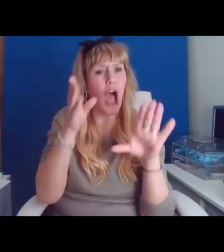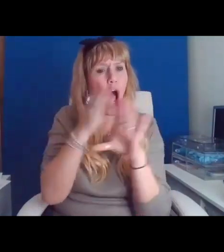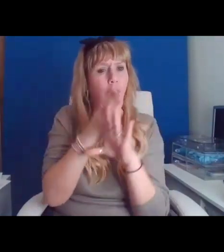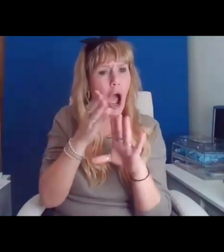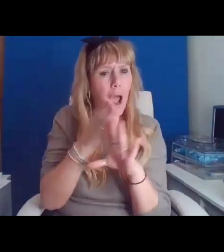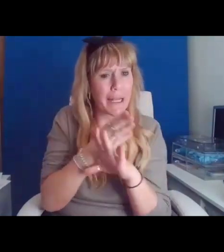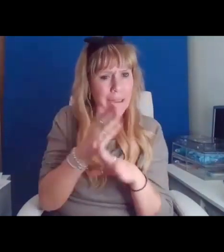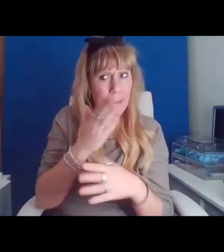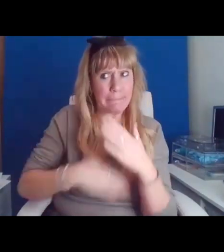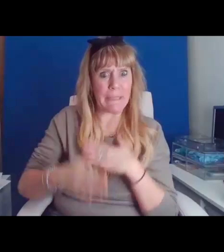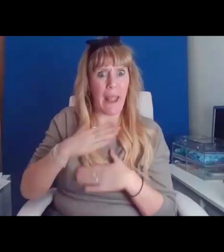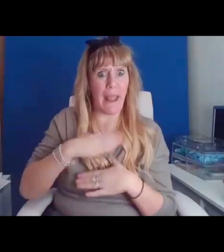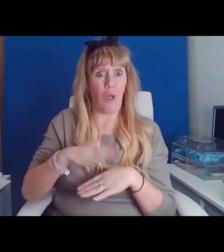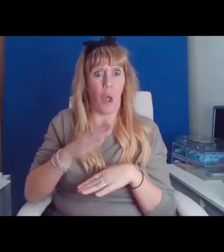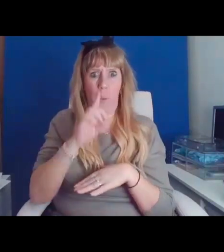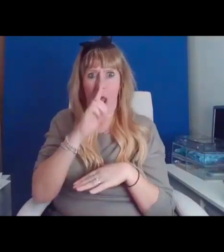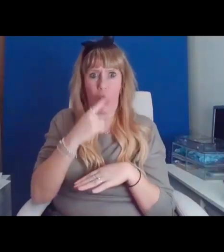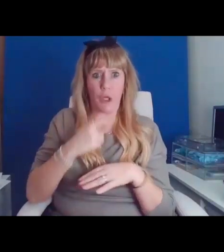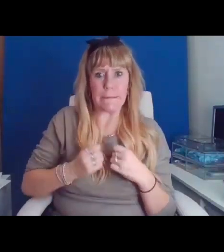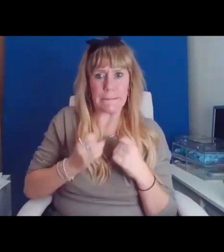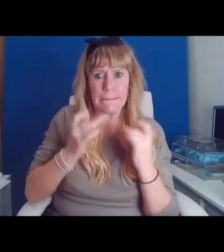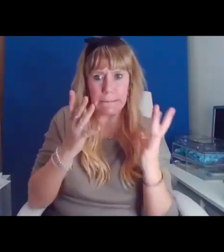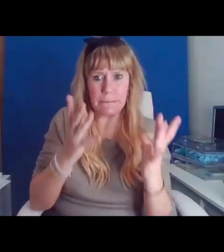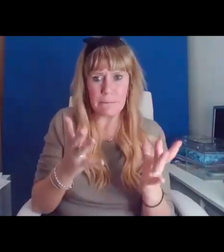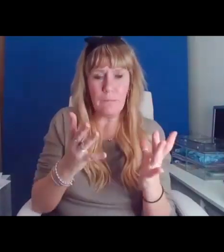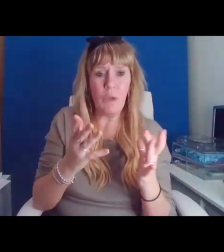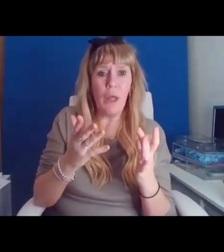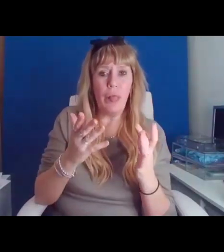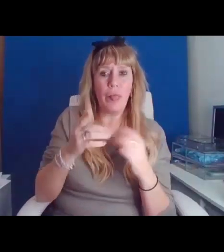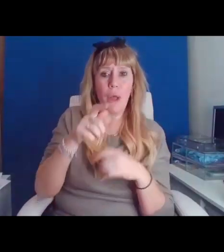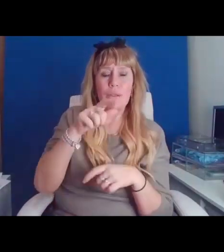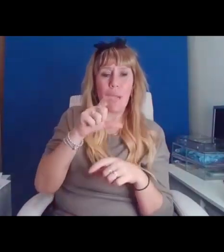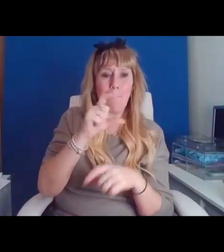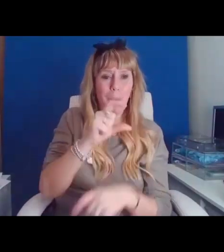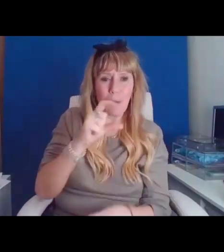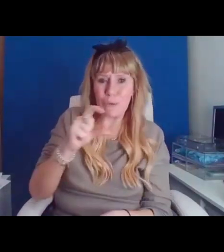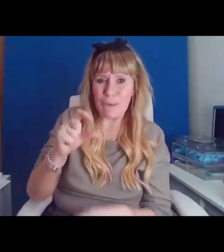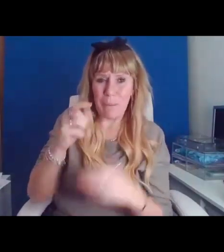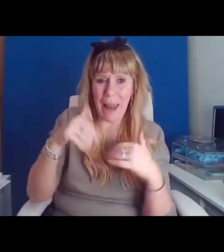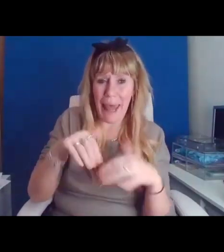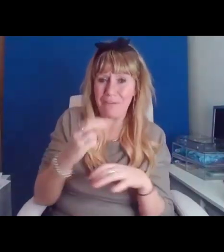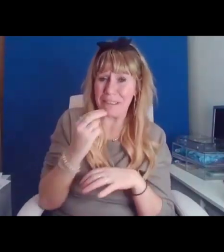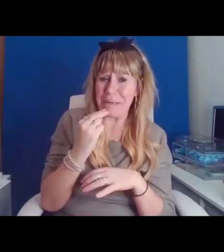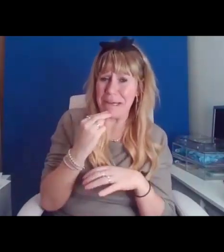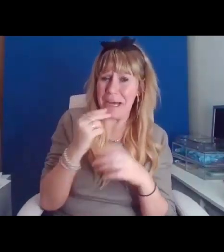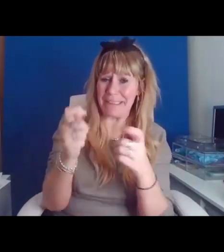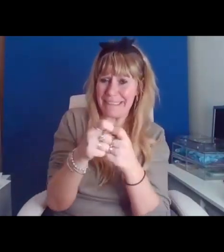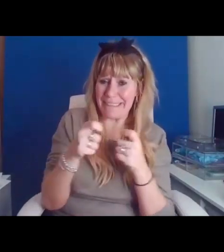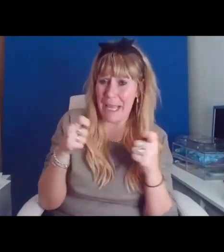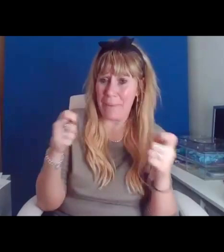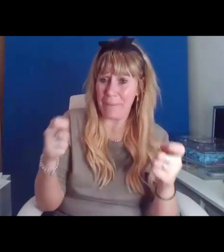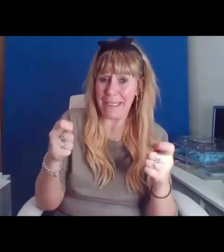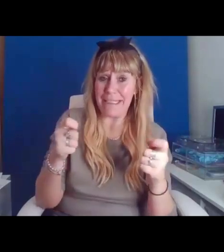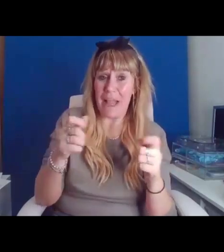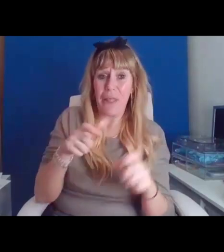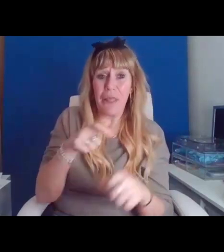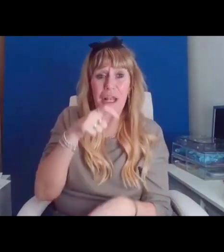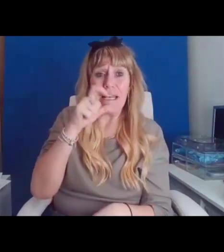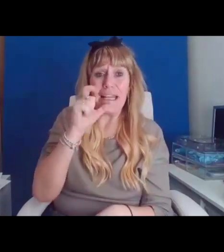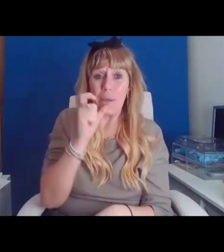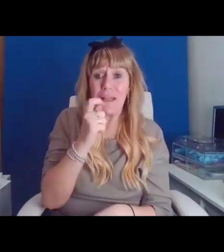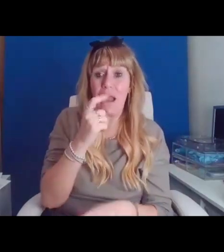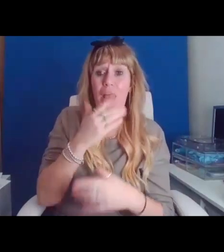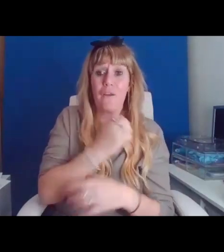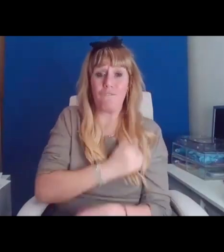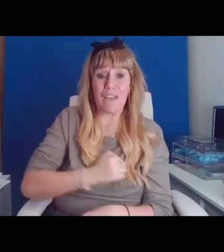bottles forgotten at the back of auntie's cabinets, the liquid that I could forgive for tasting like shit when it made the too loud